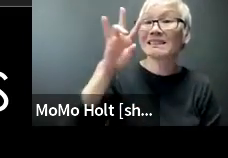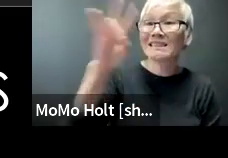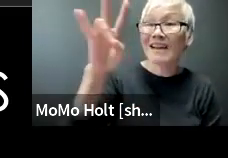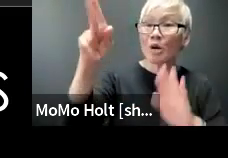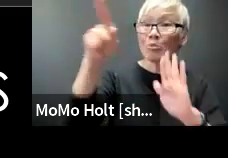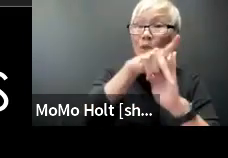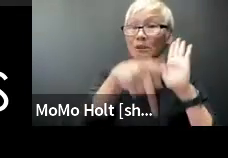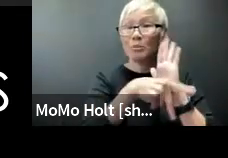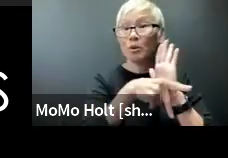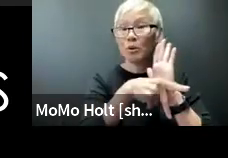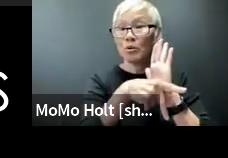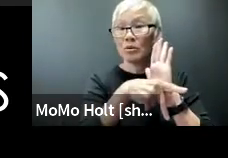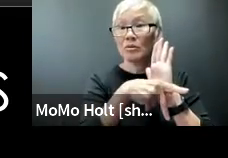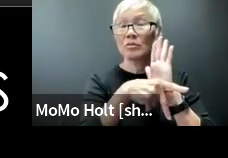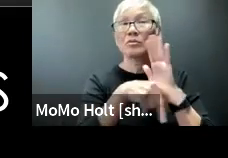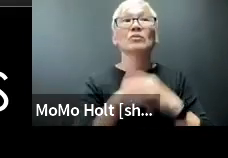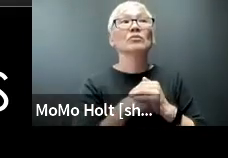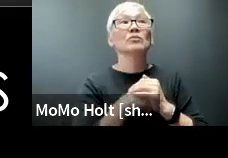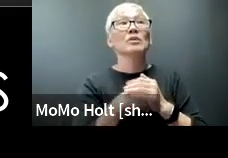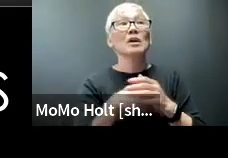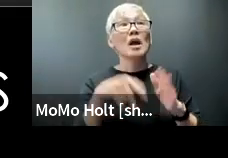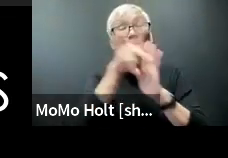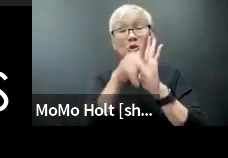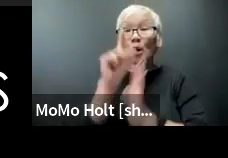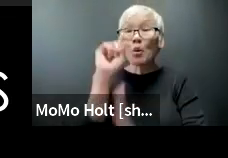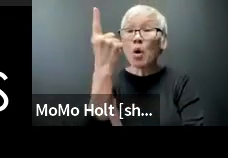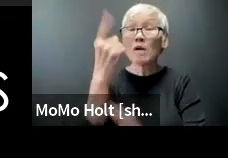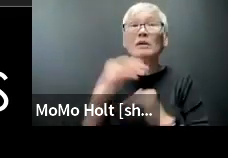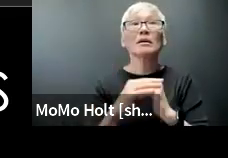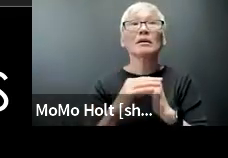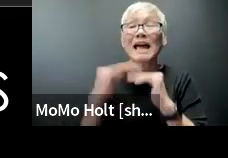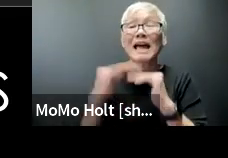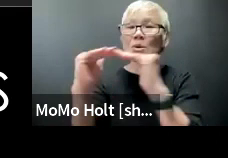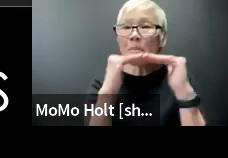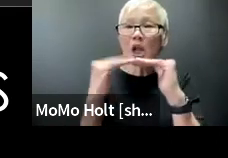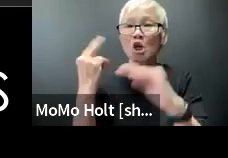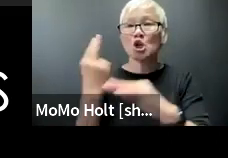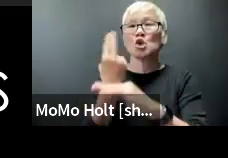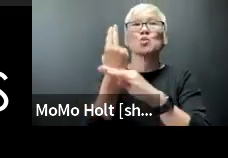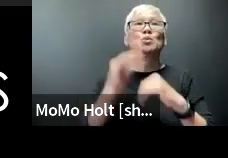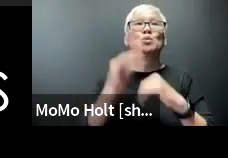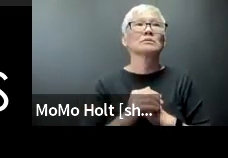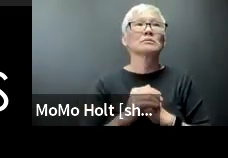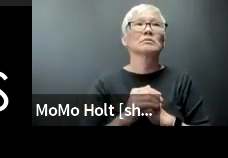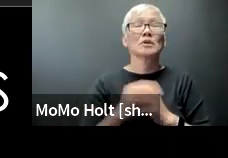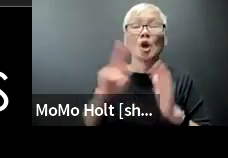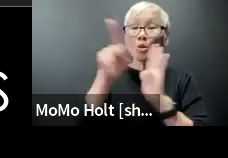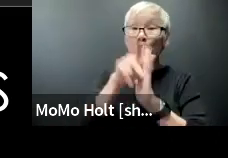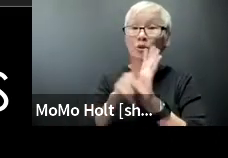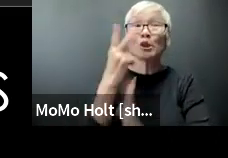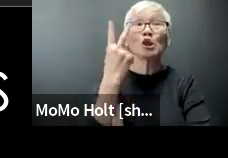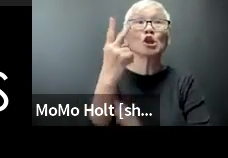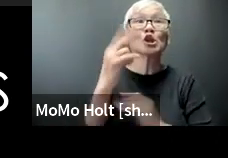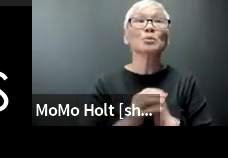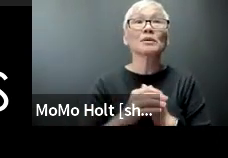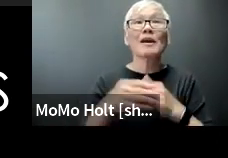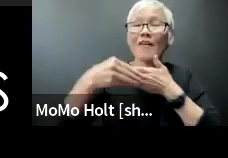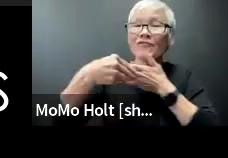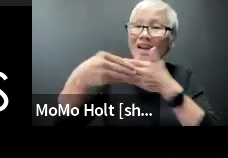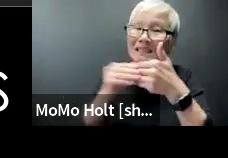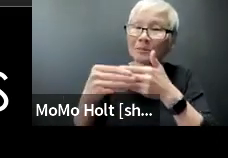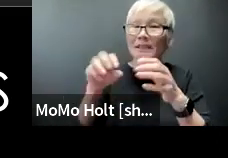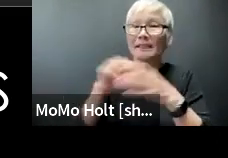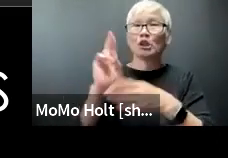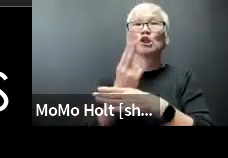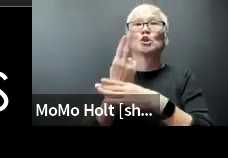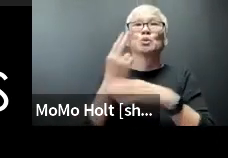so university design has seven principles principles principle number one equitable use principle